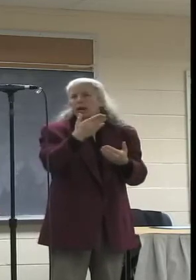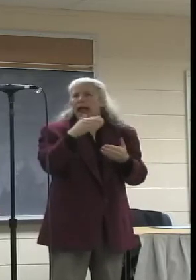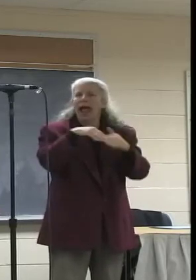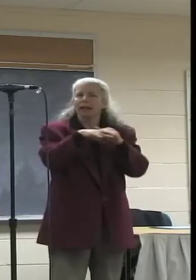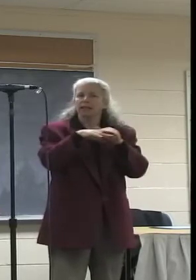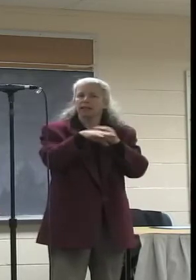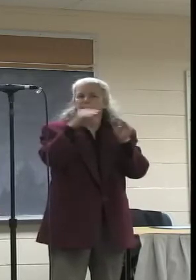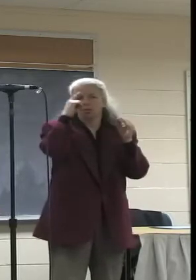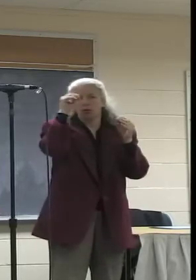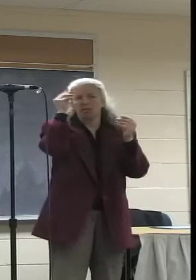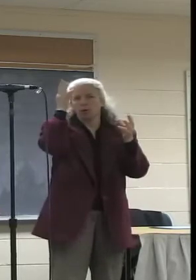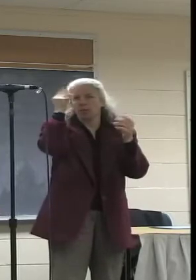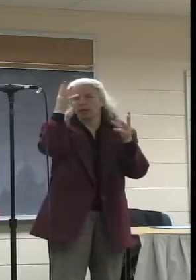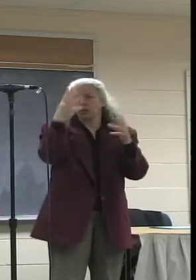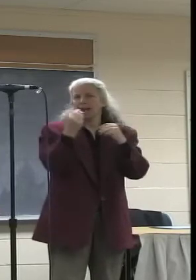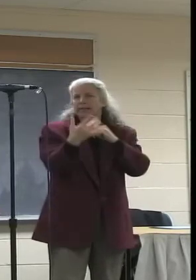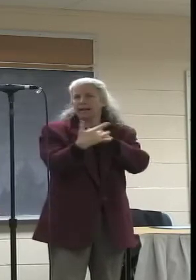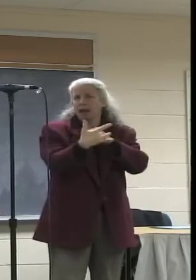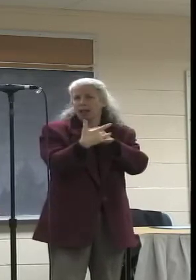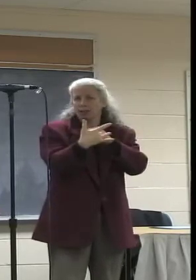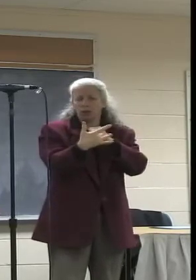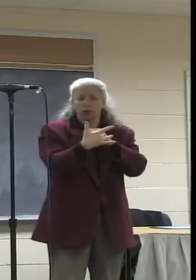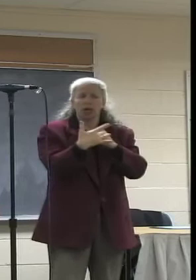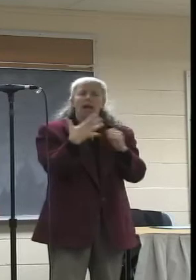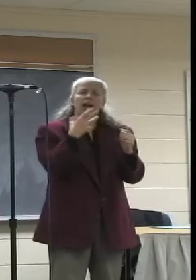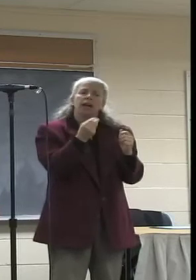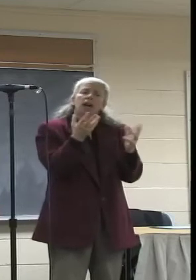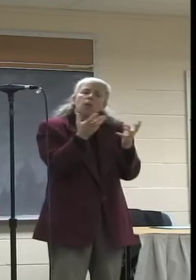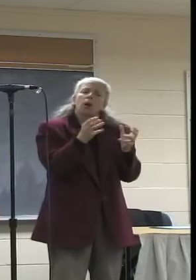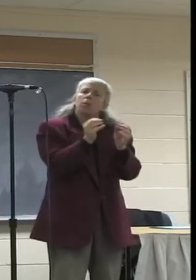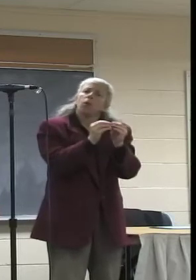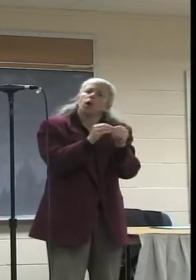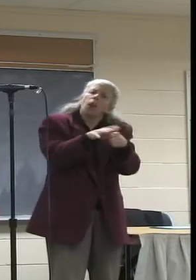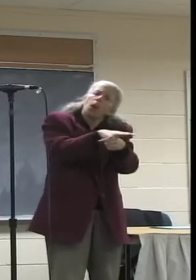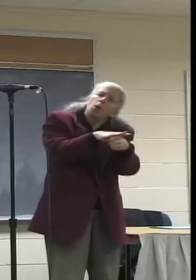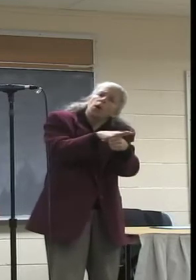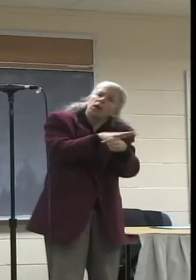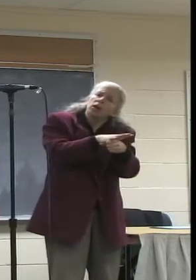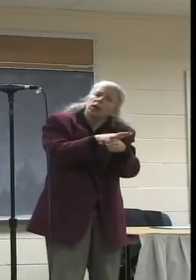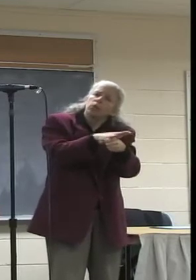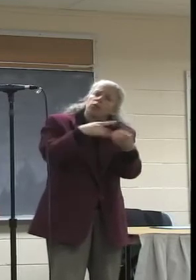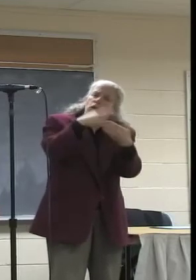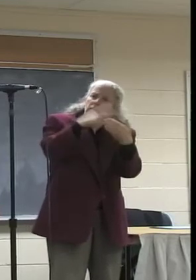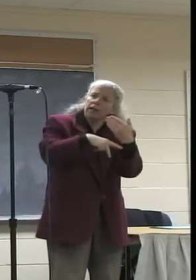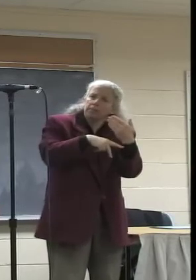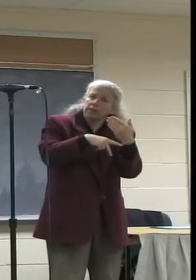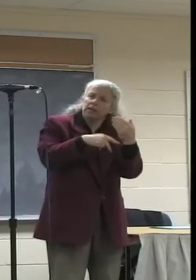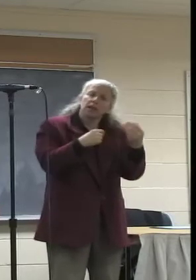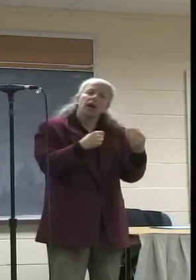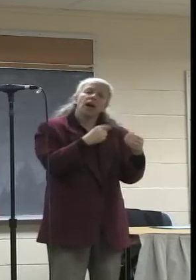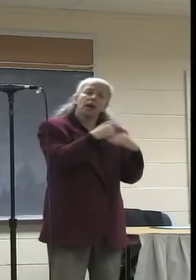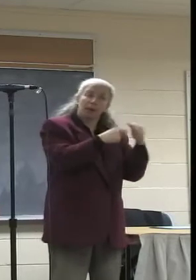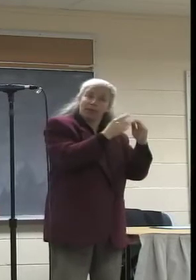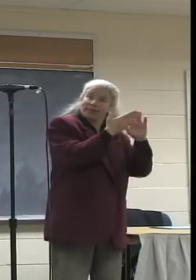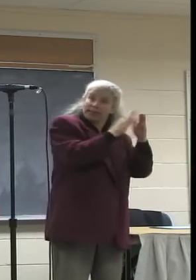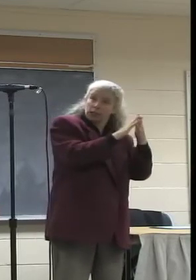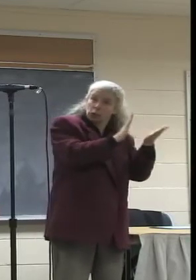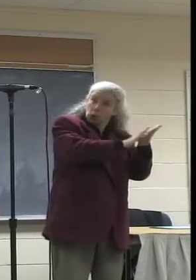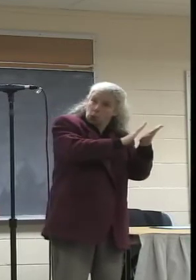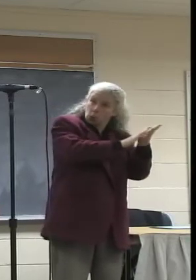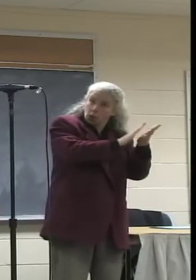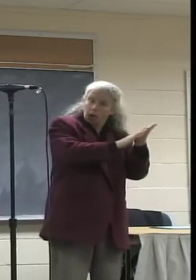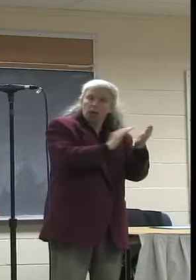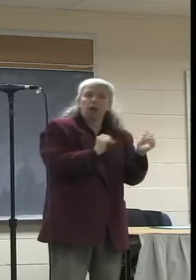information technology, and an expansion of our local programming efforts which support our city school system and municipal